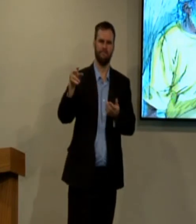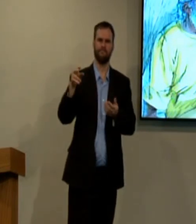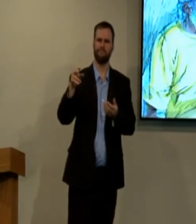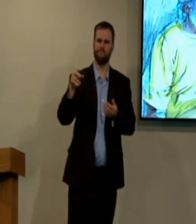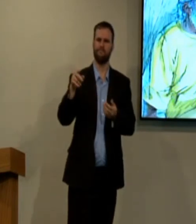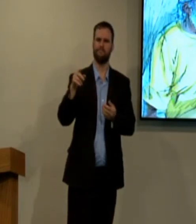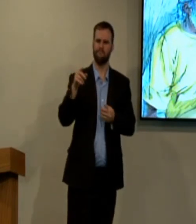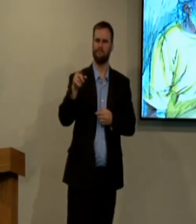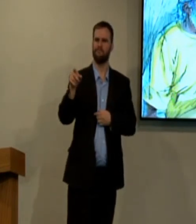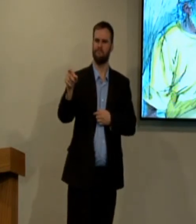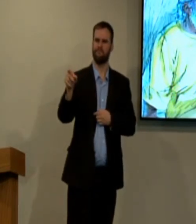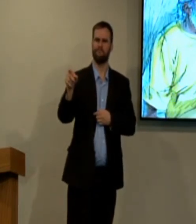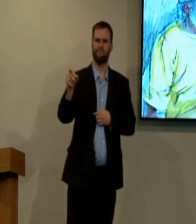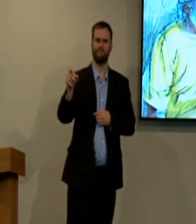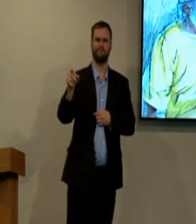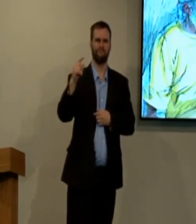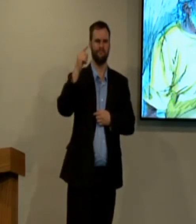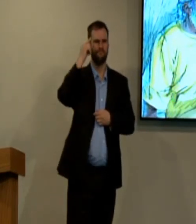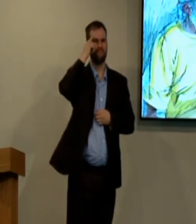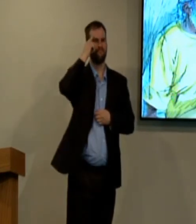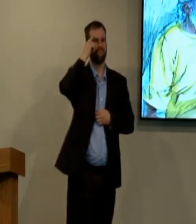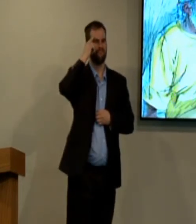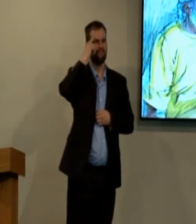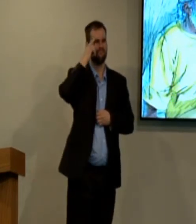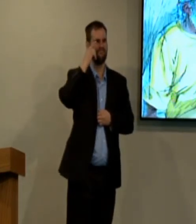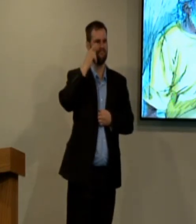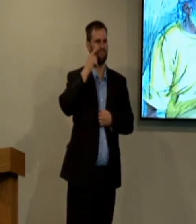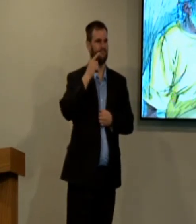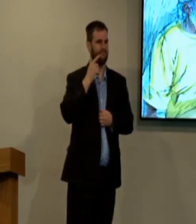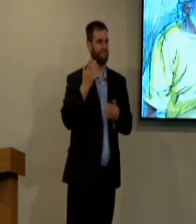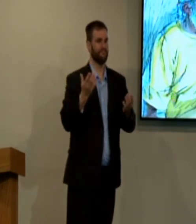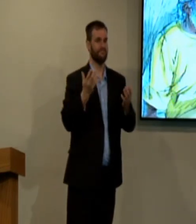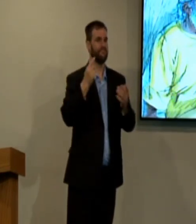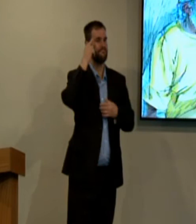And finally, Eli perceives what's going on.